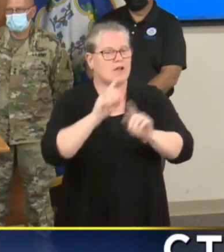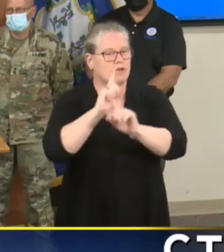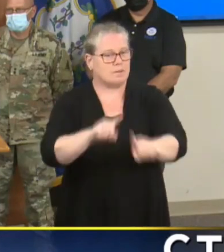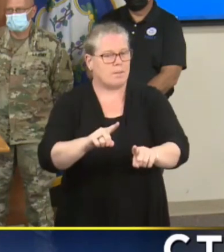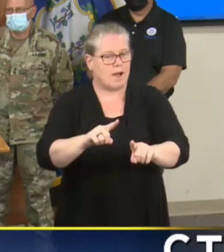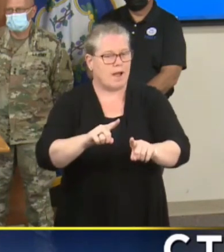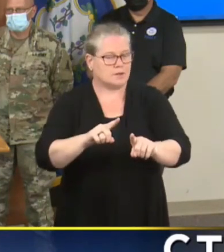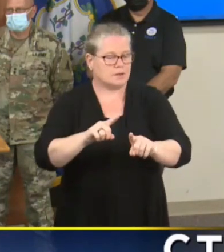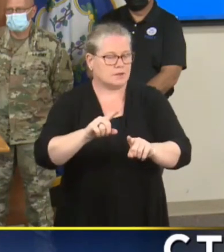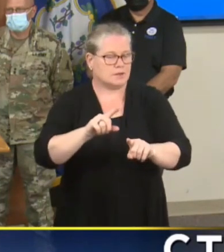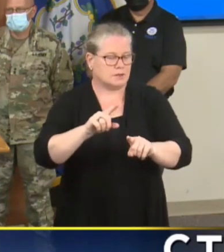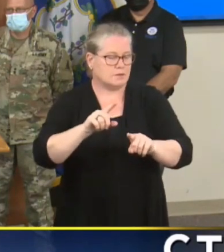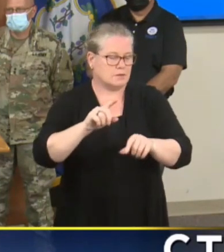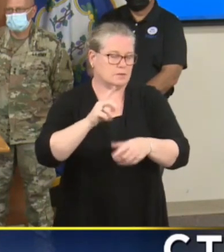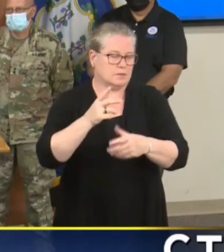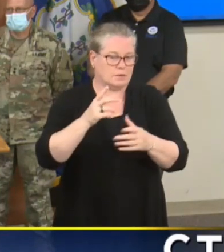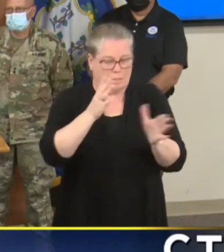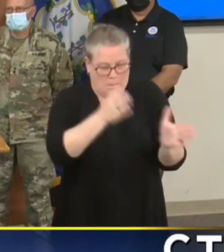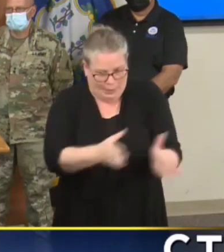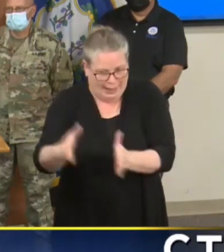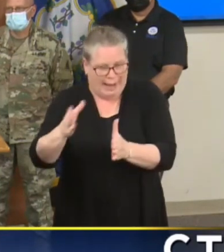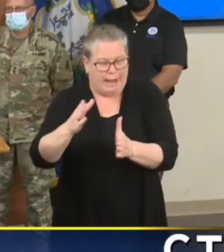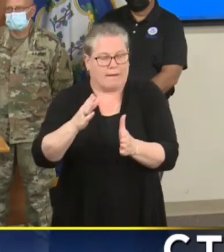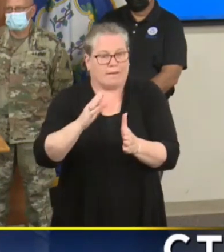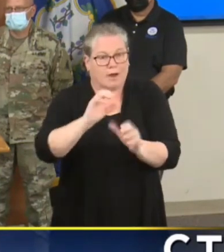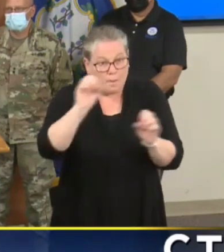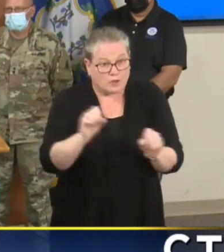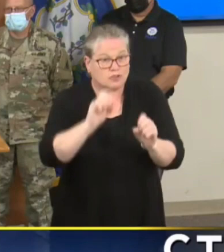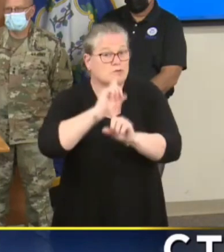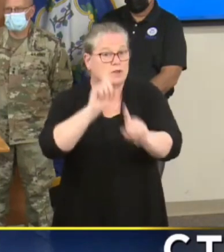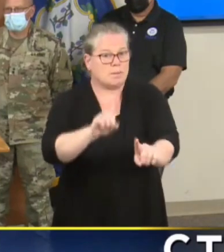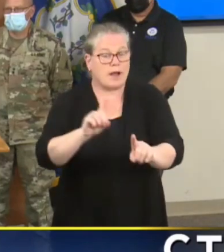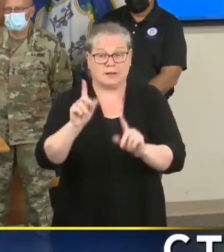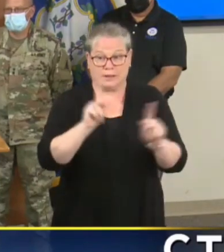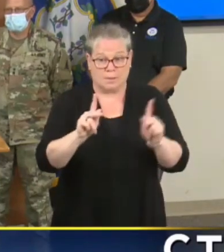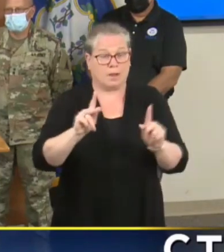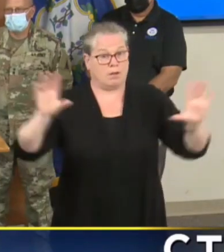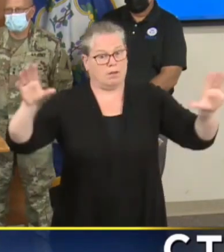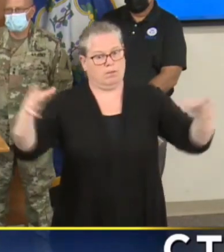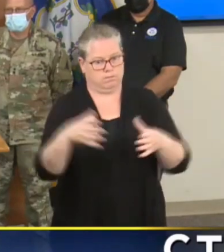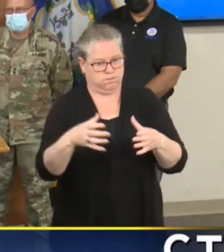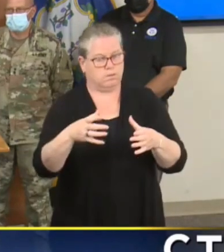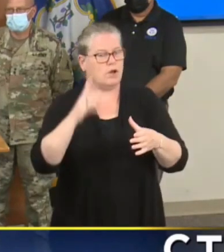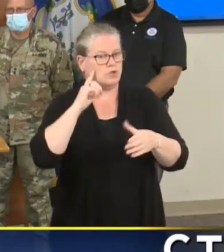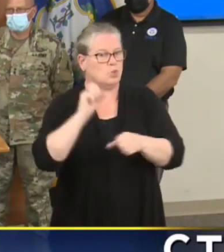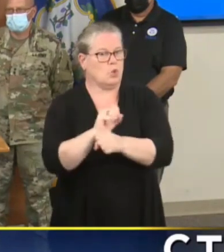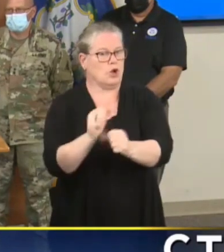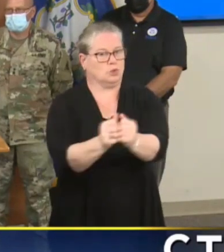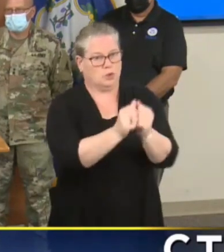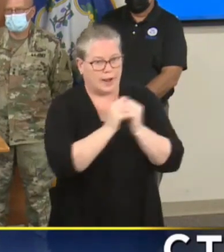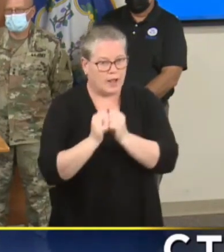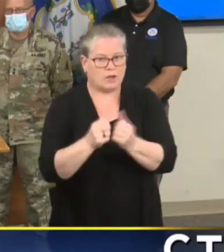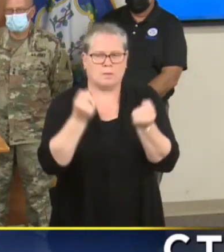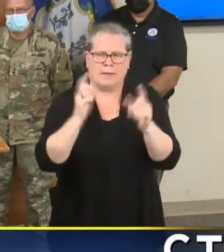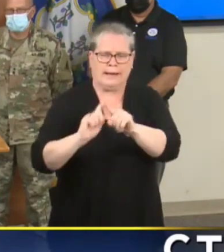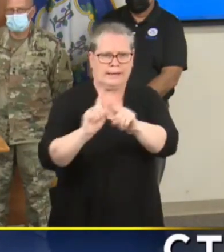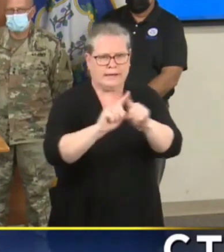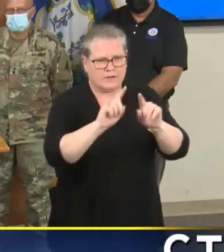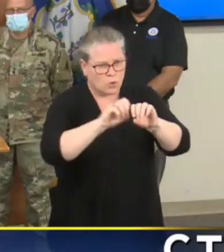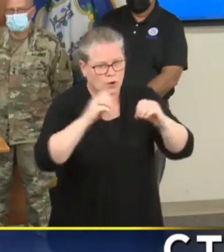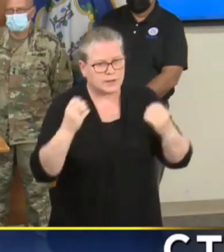support functions which is basically everybody working together to complete a mission. And so we have many many different organizations